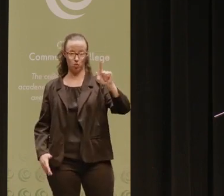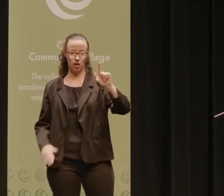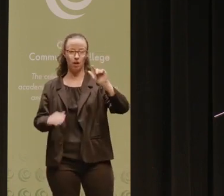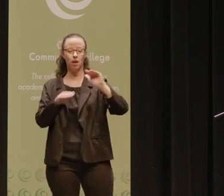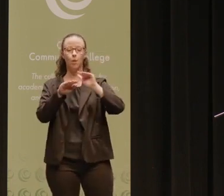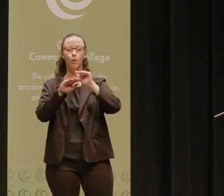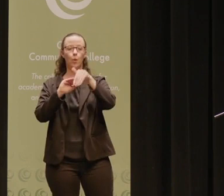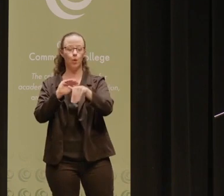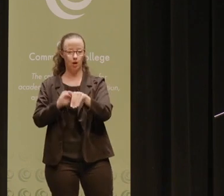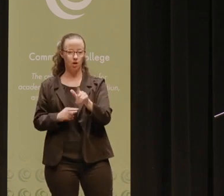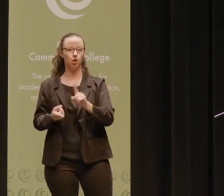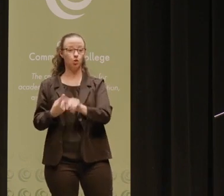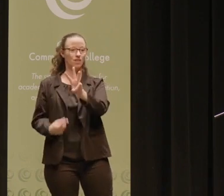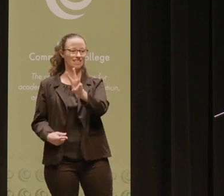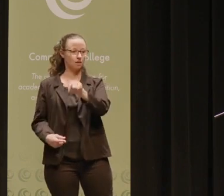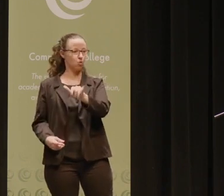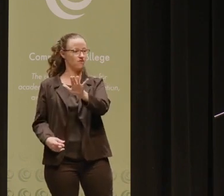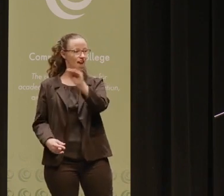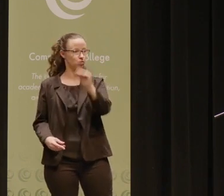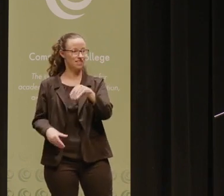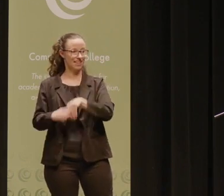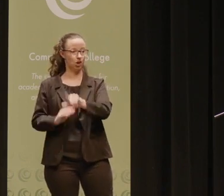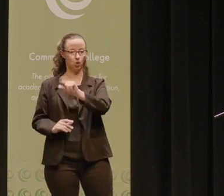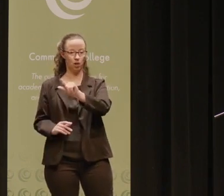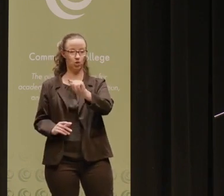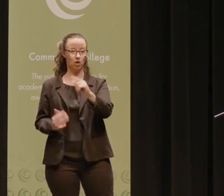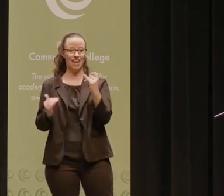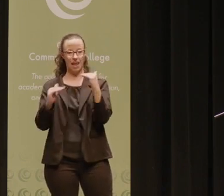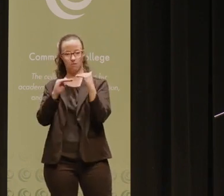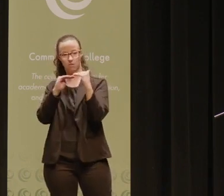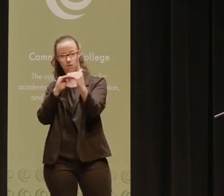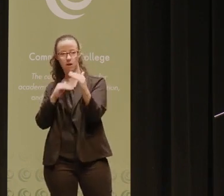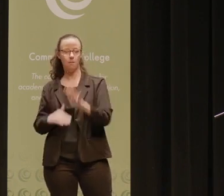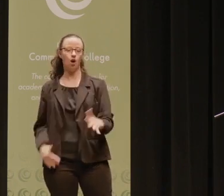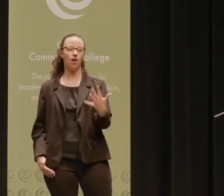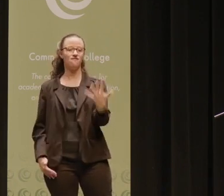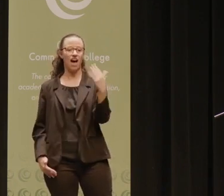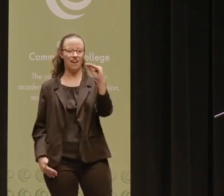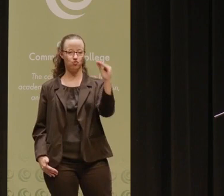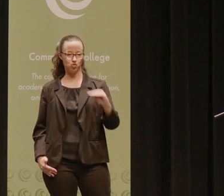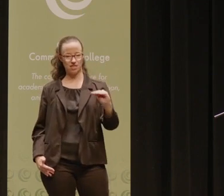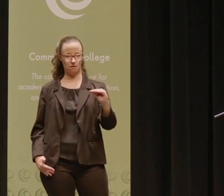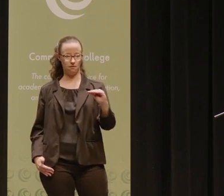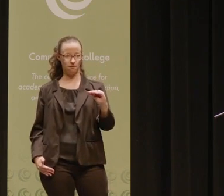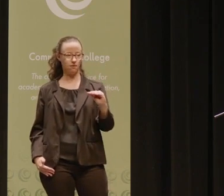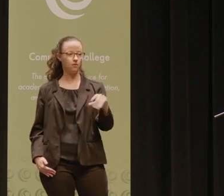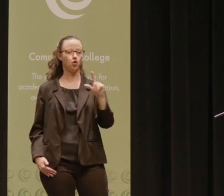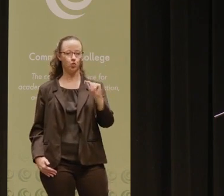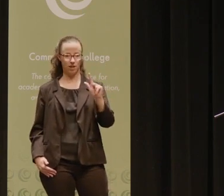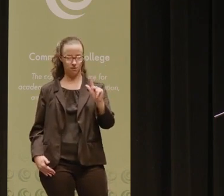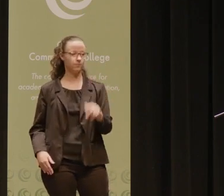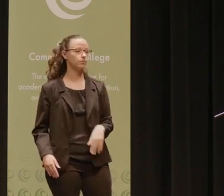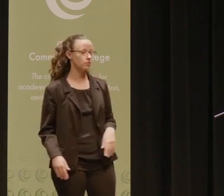decreased slightly to 6.5% in 2022, and now stands at about 5% in 2023. And record